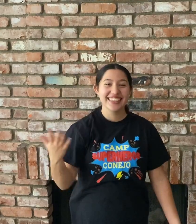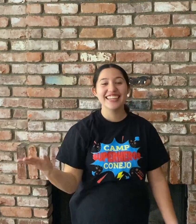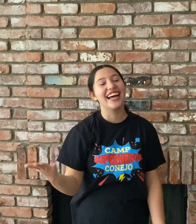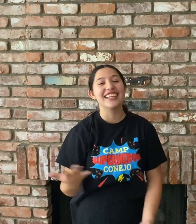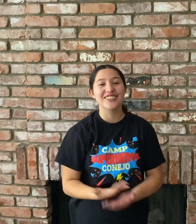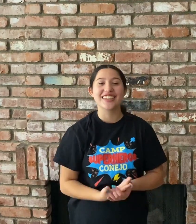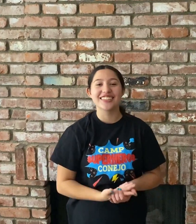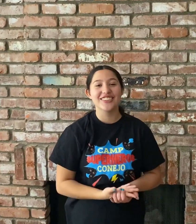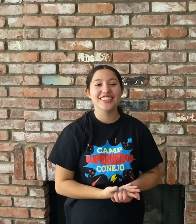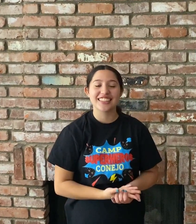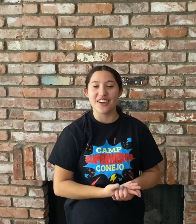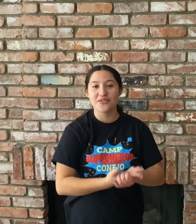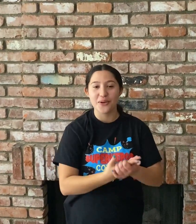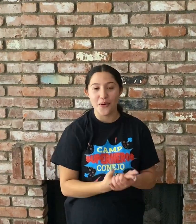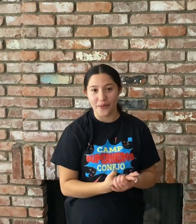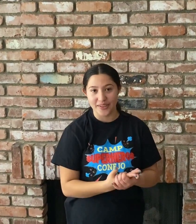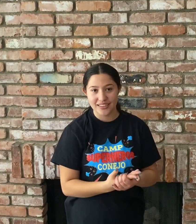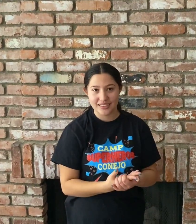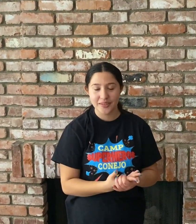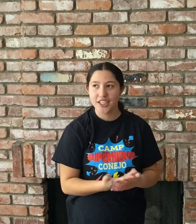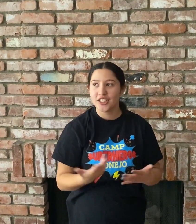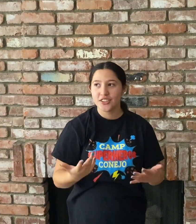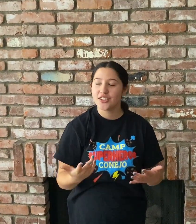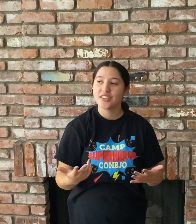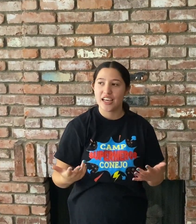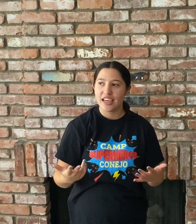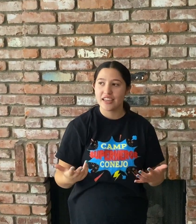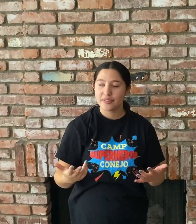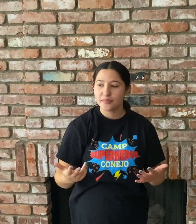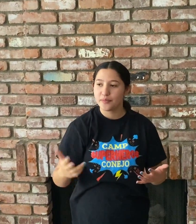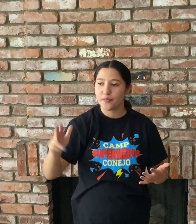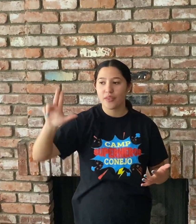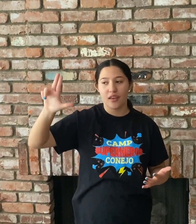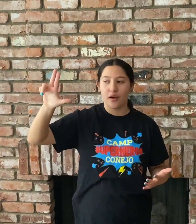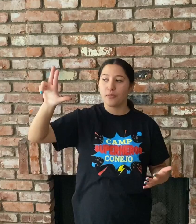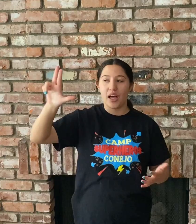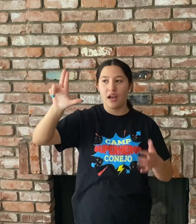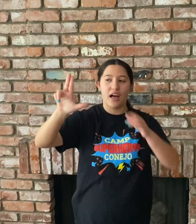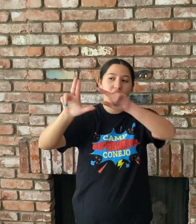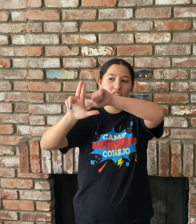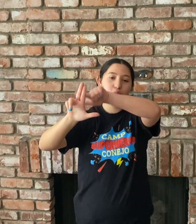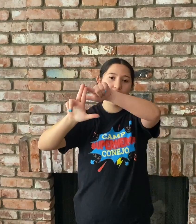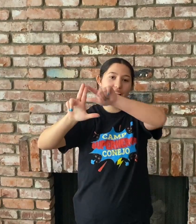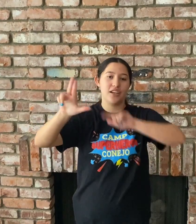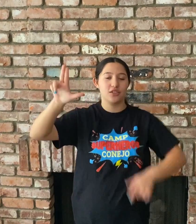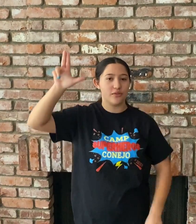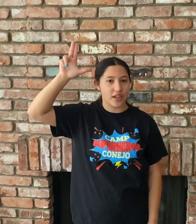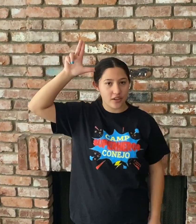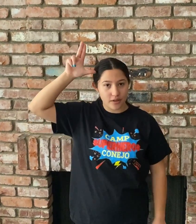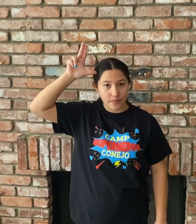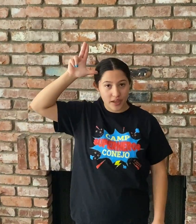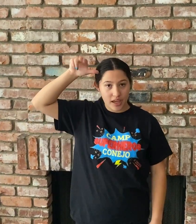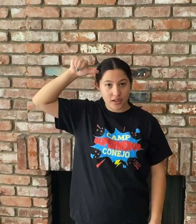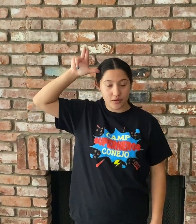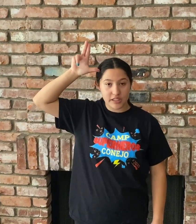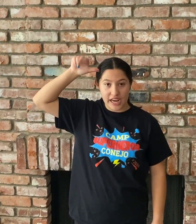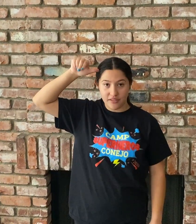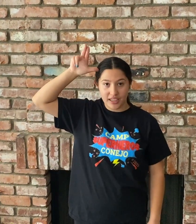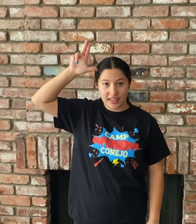Next we're going to learn the sign for horse. So you can take an L hand with an extra finger and go down like